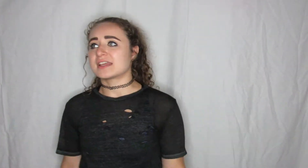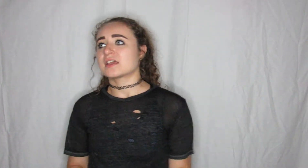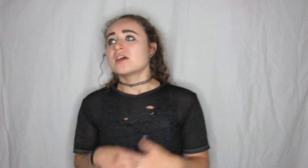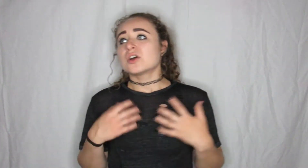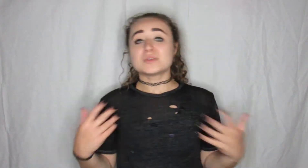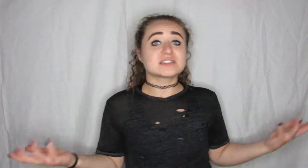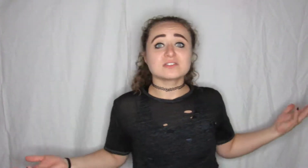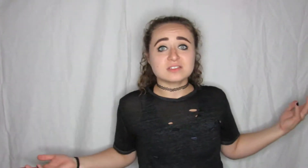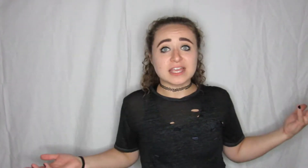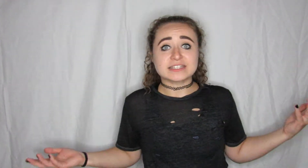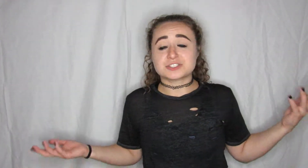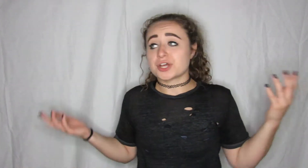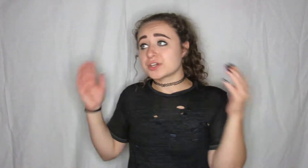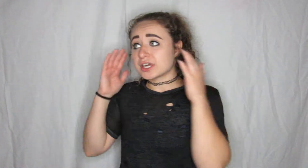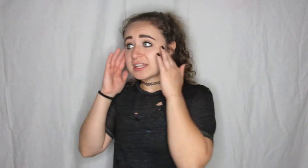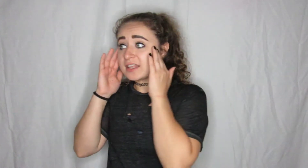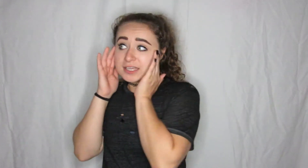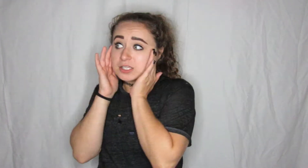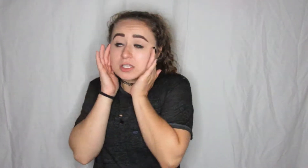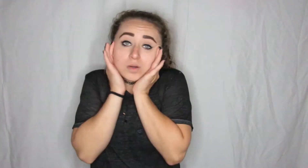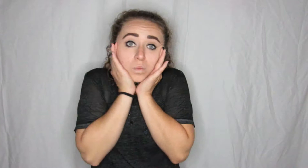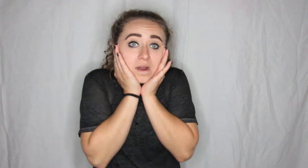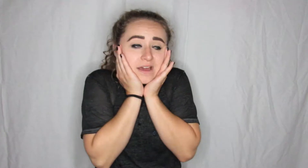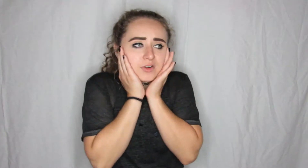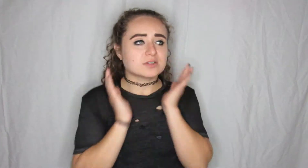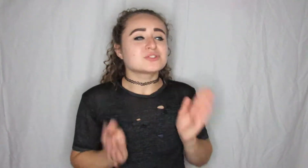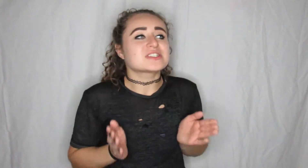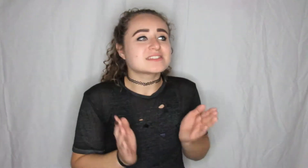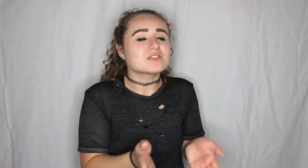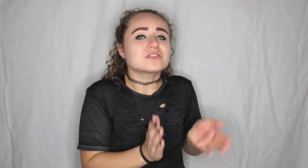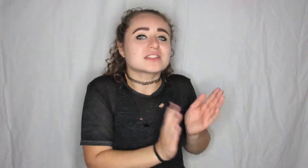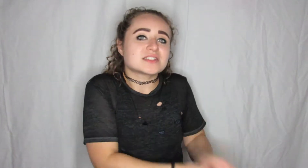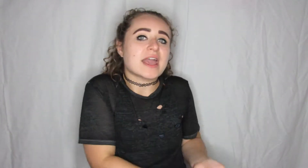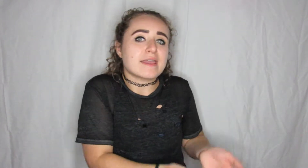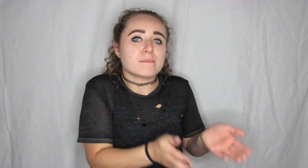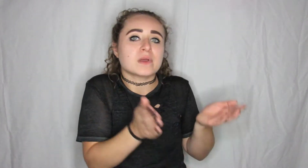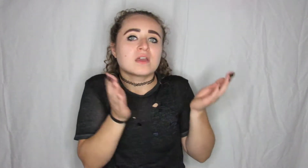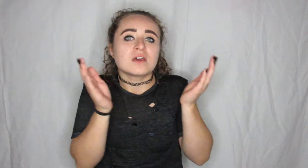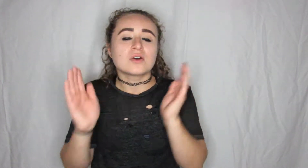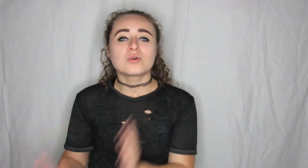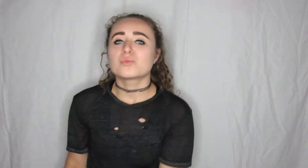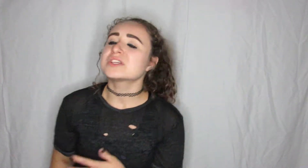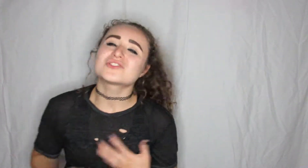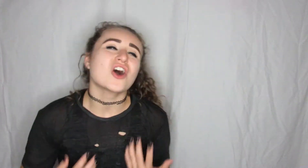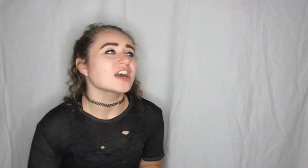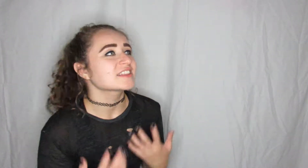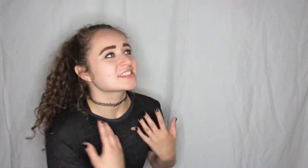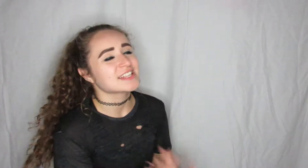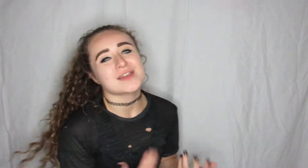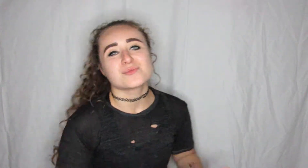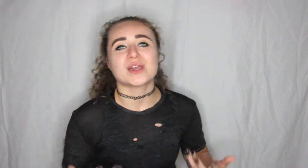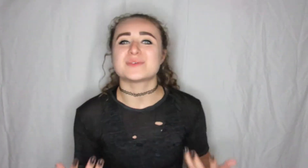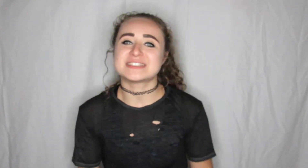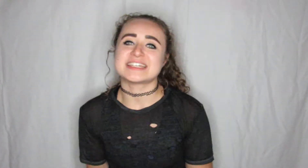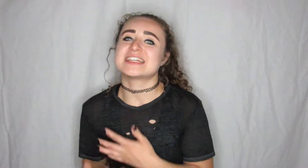like we still like each other and like whatever it was just still the same we talked the same way we did